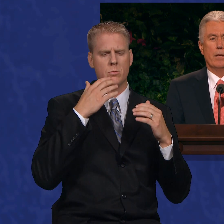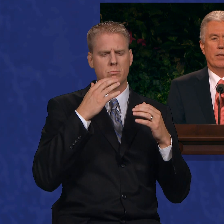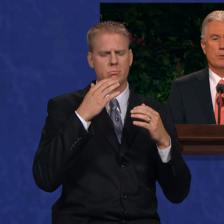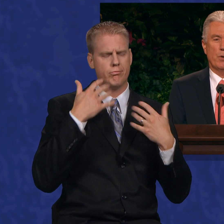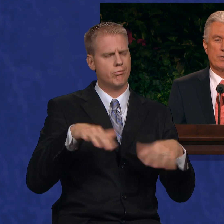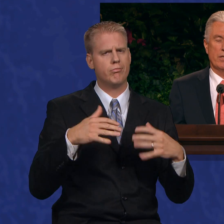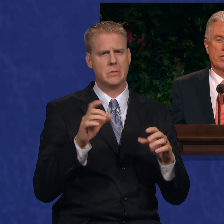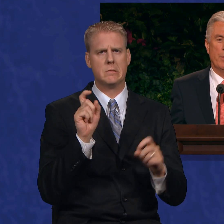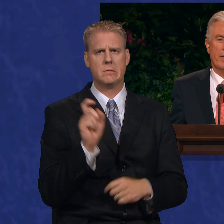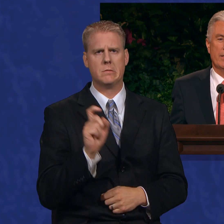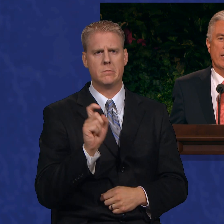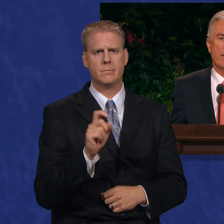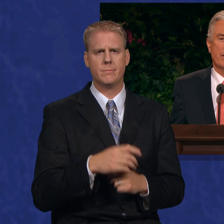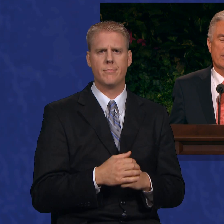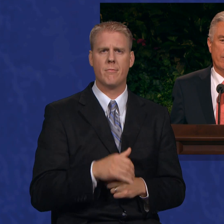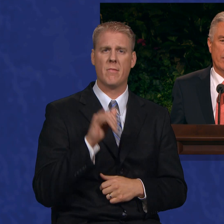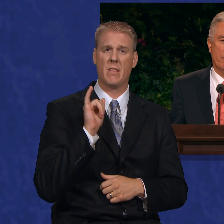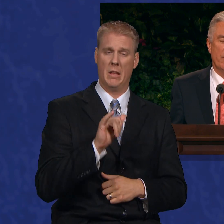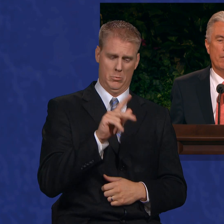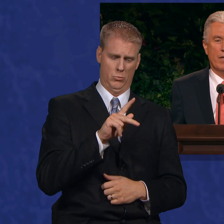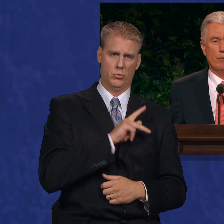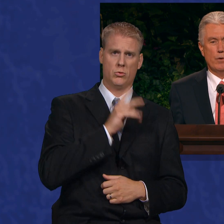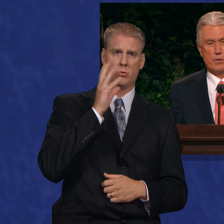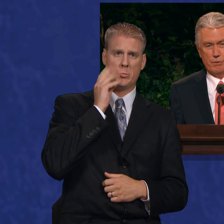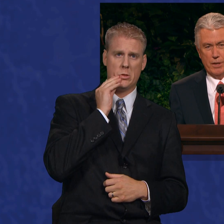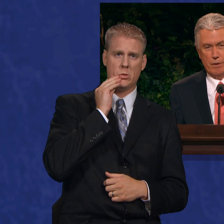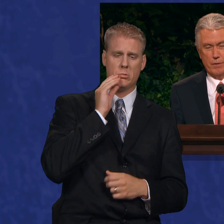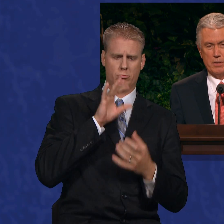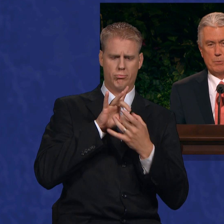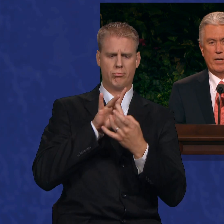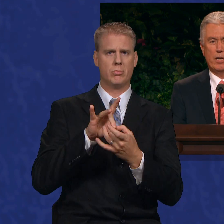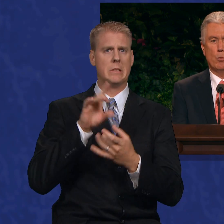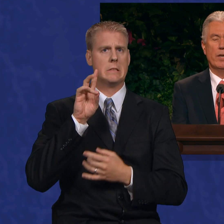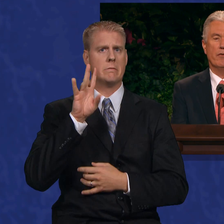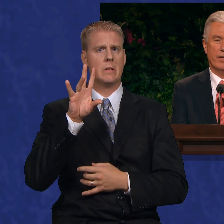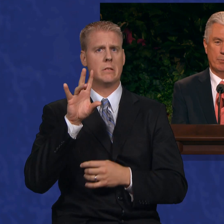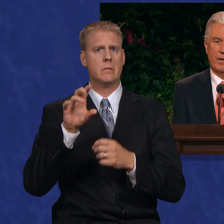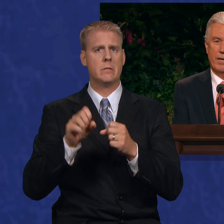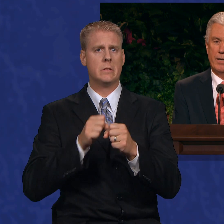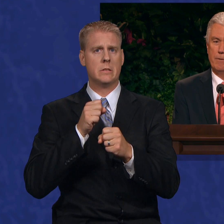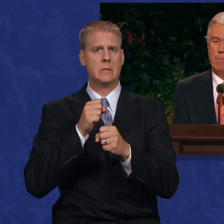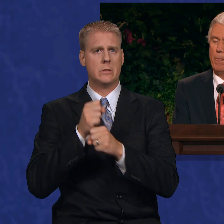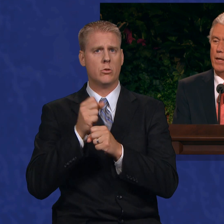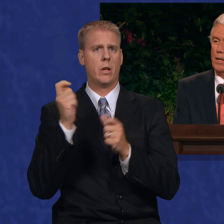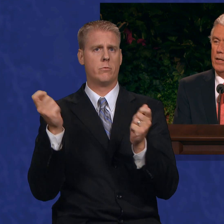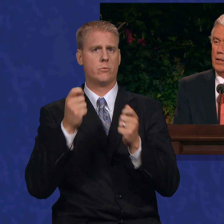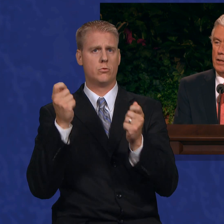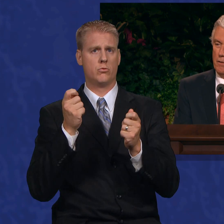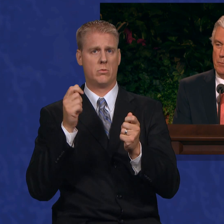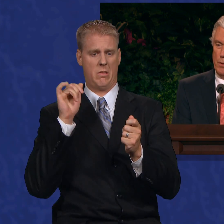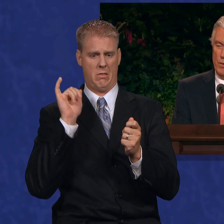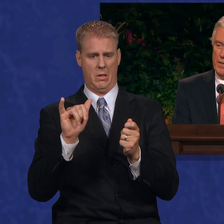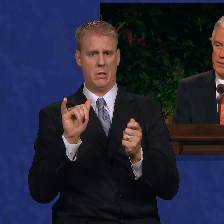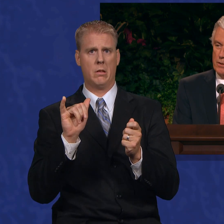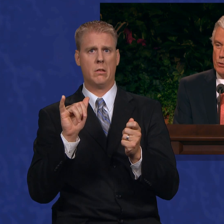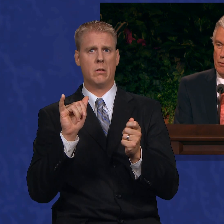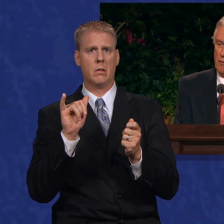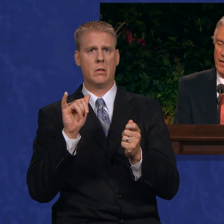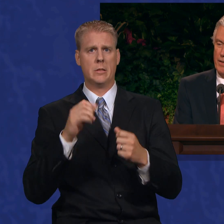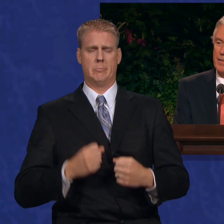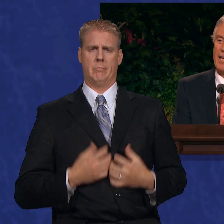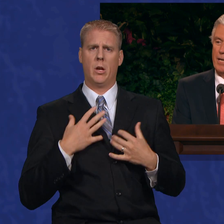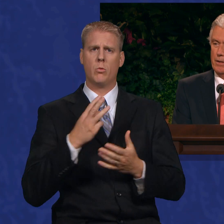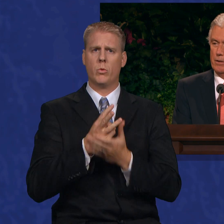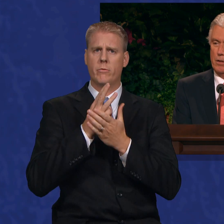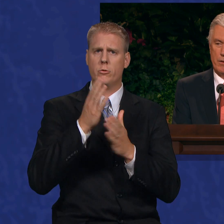This personal experience and the 75th anniversary of the Inspired Welfare Plan give me reason to